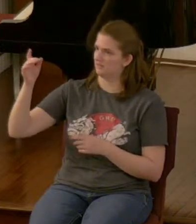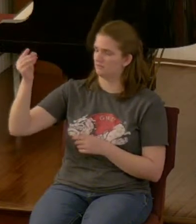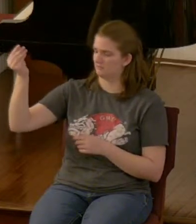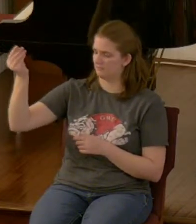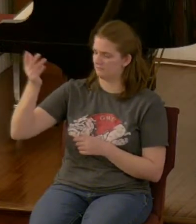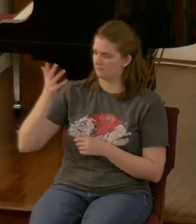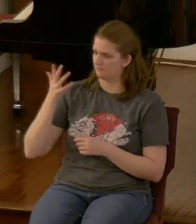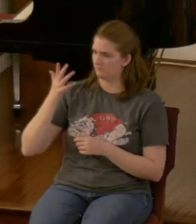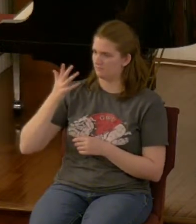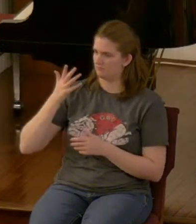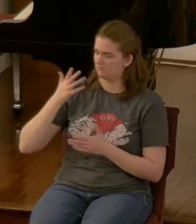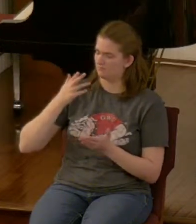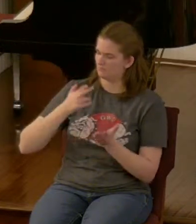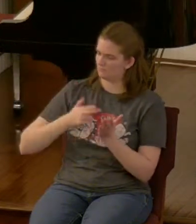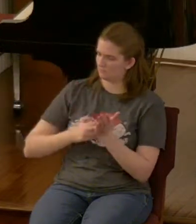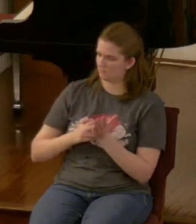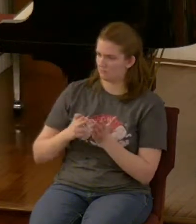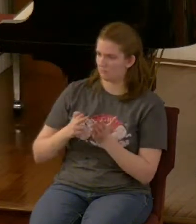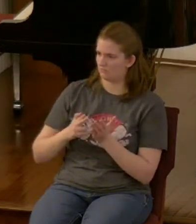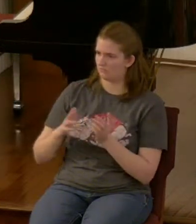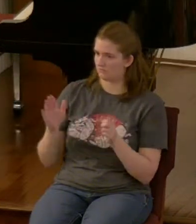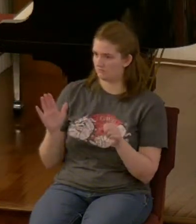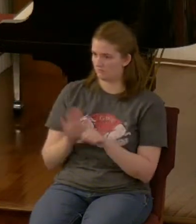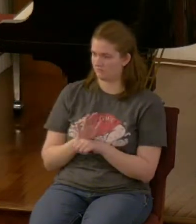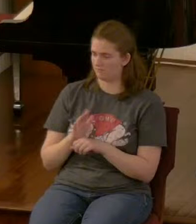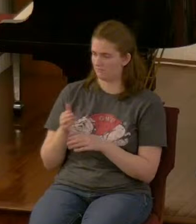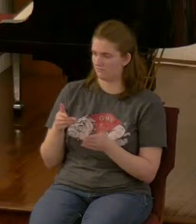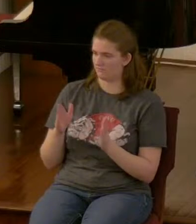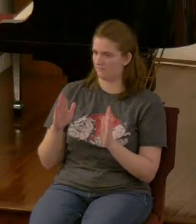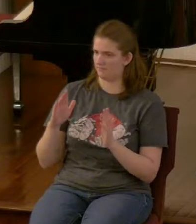true that we allow it to change us